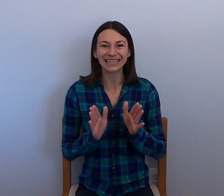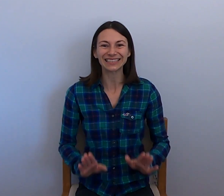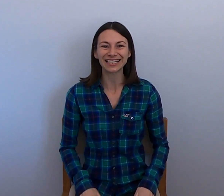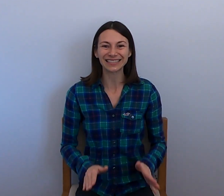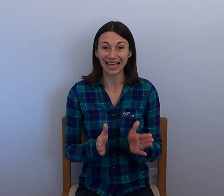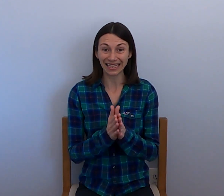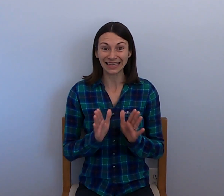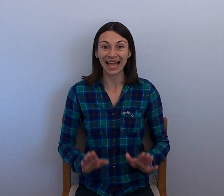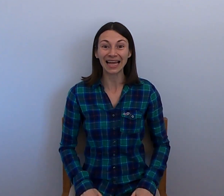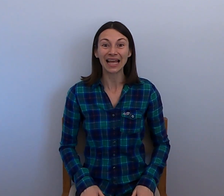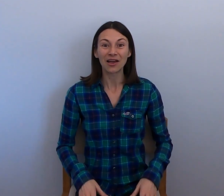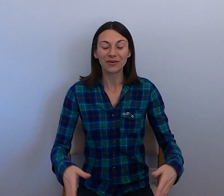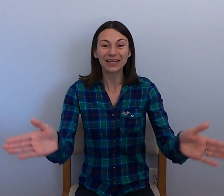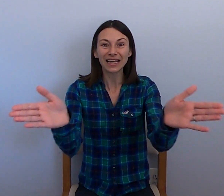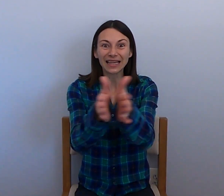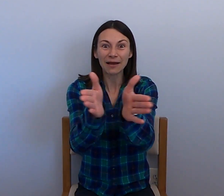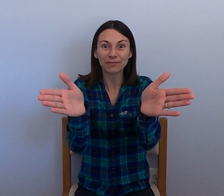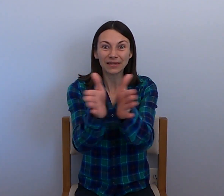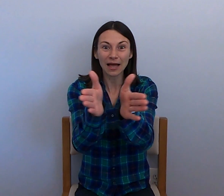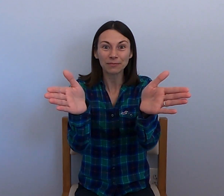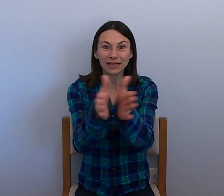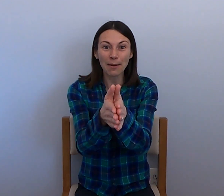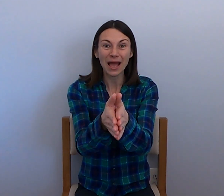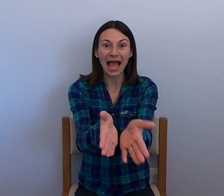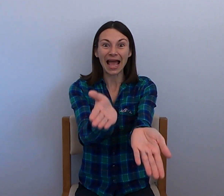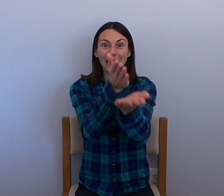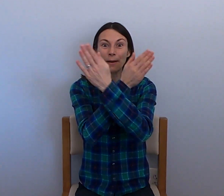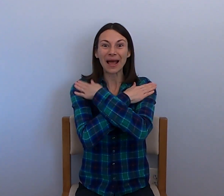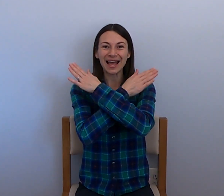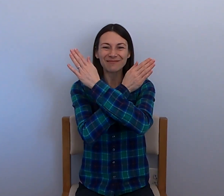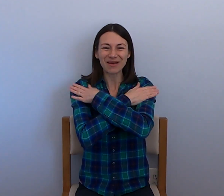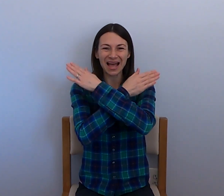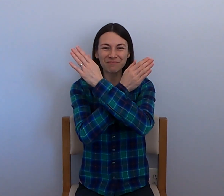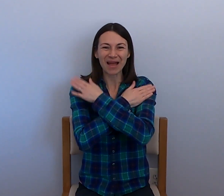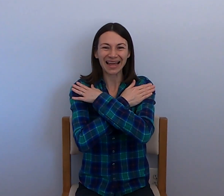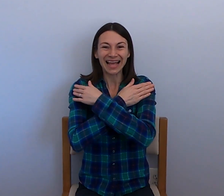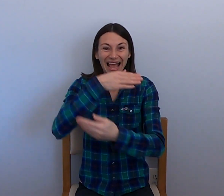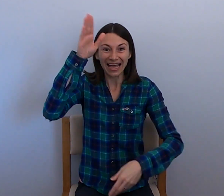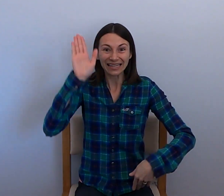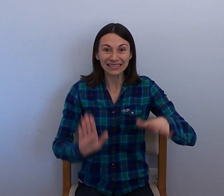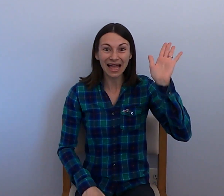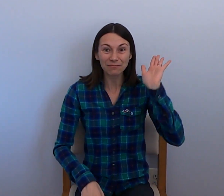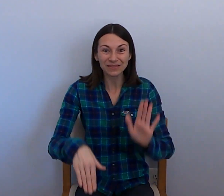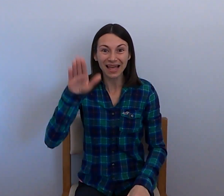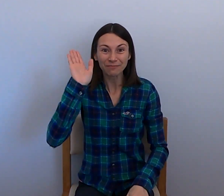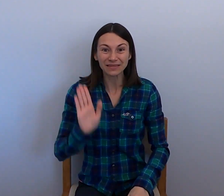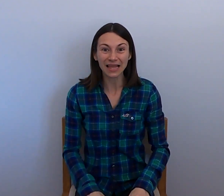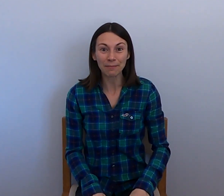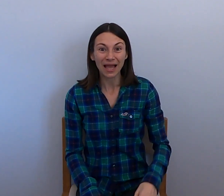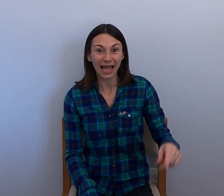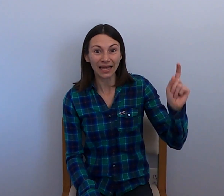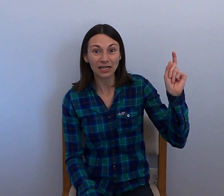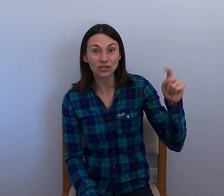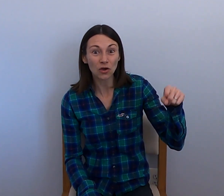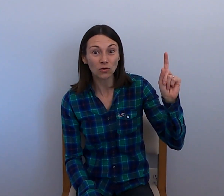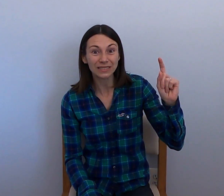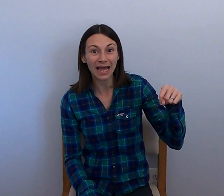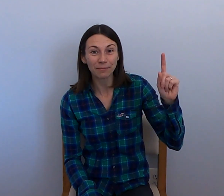just like that with a clap, clap, clap and a pat, pat, pat and a slap, slap, slap and a toe tap